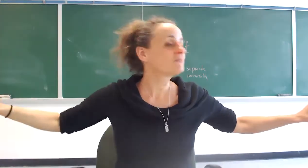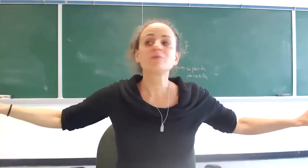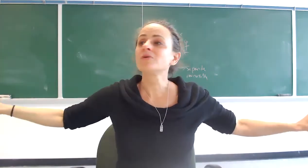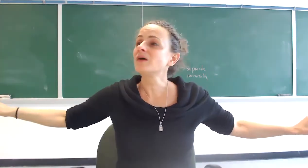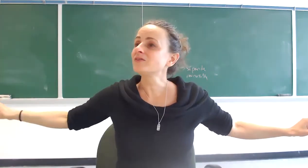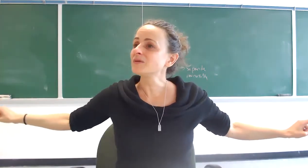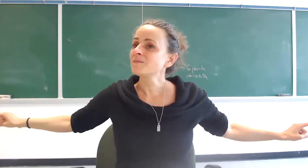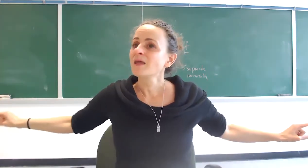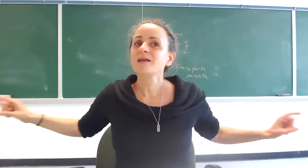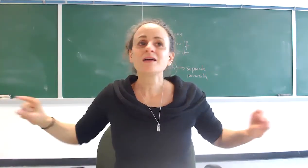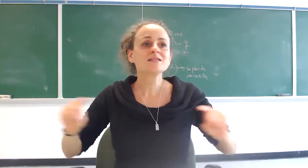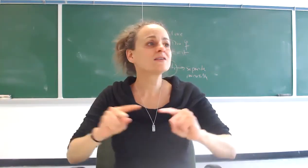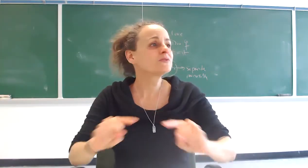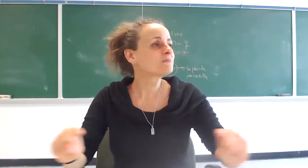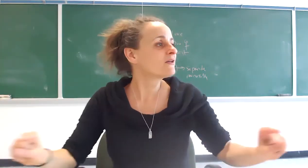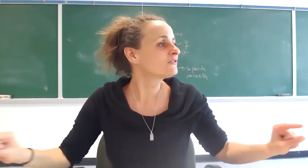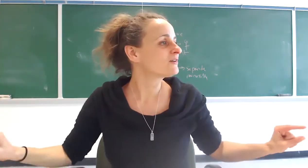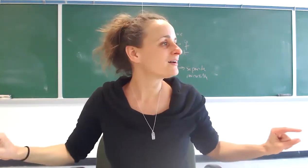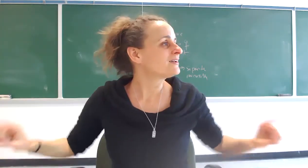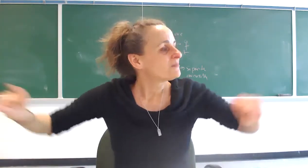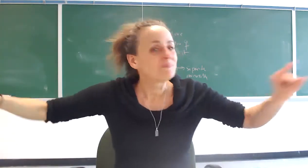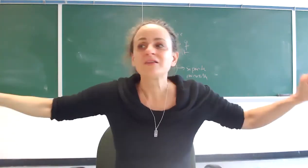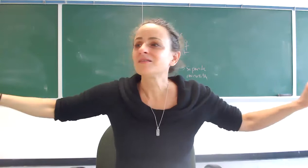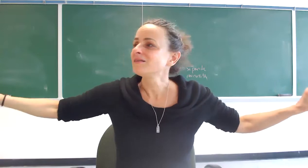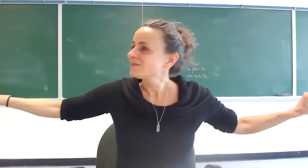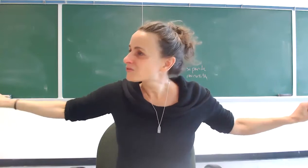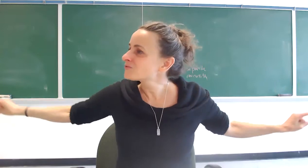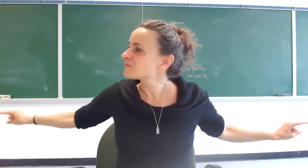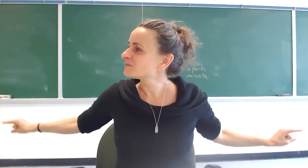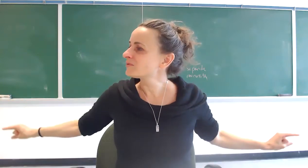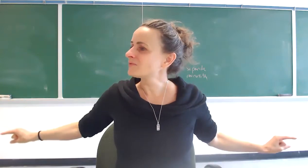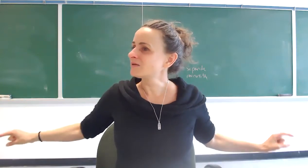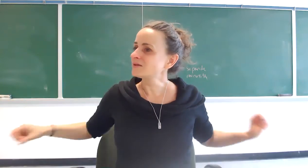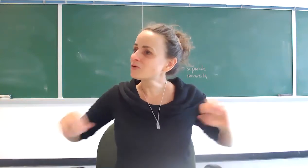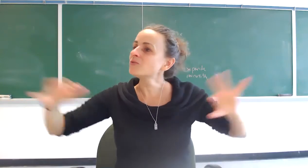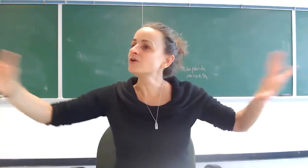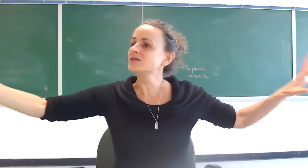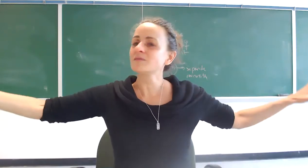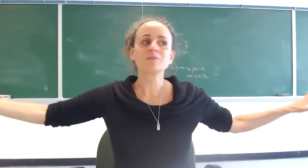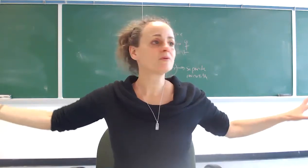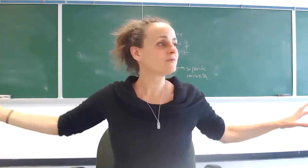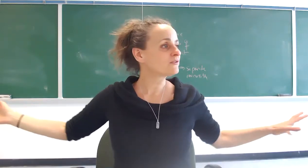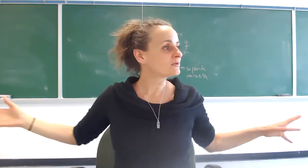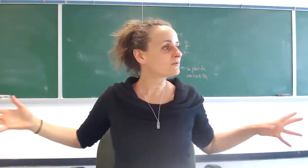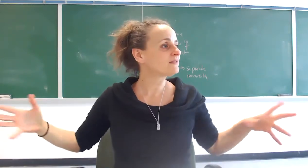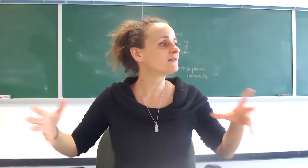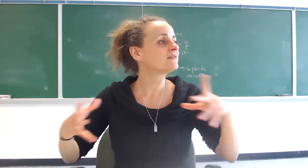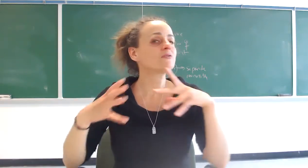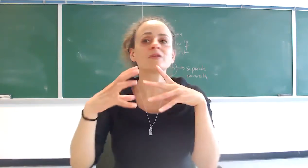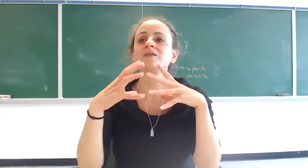people around me and i can still respond to god but through the people around me towards the people around me right this is where this